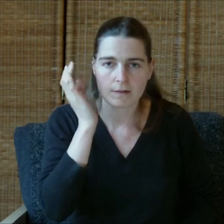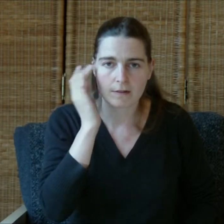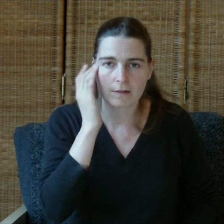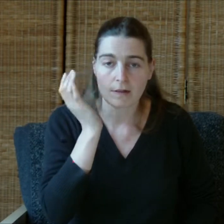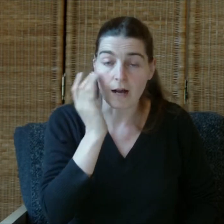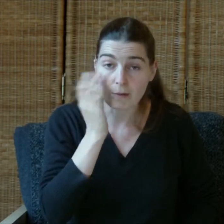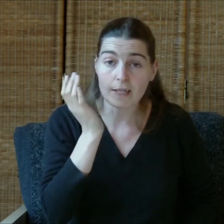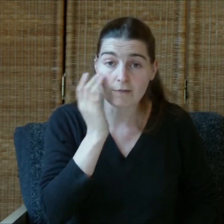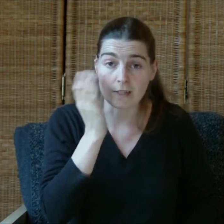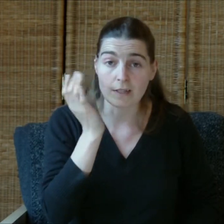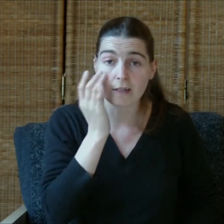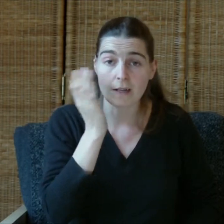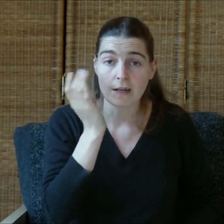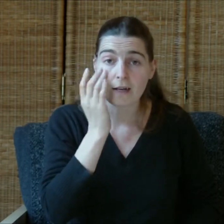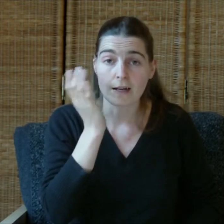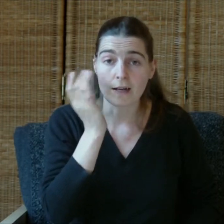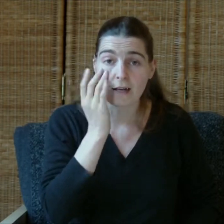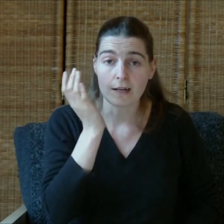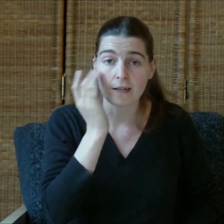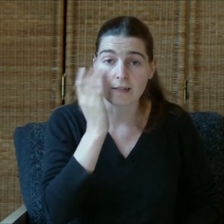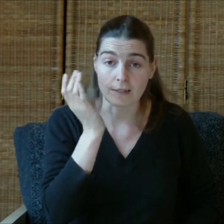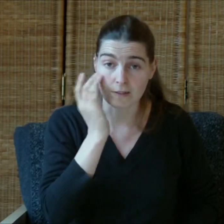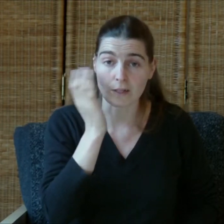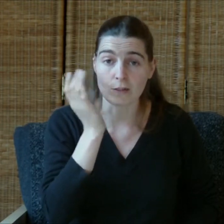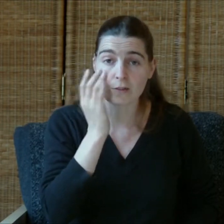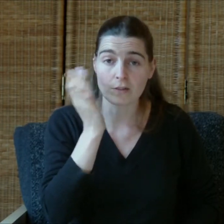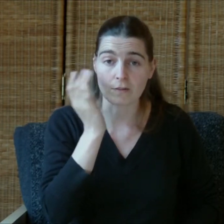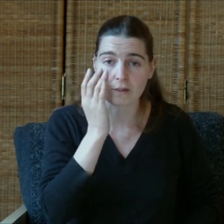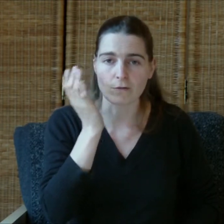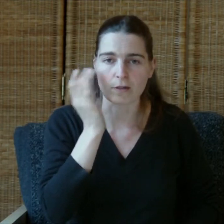I believe that the solutions are in the vortex.